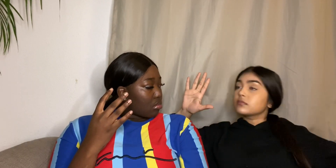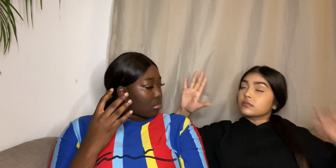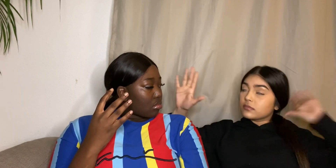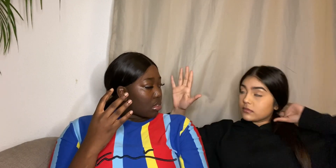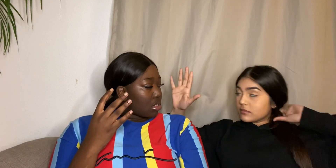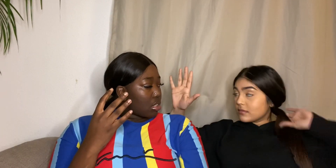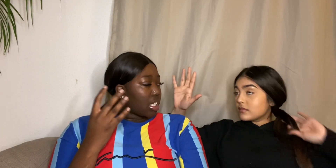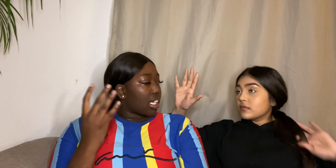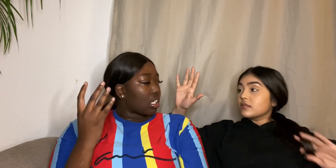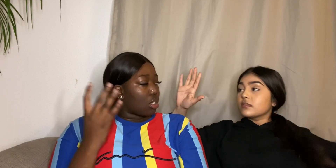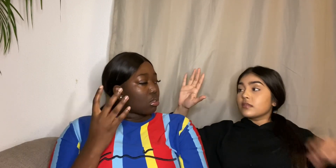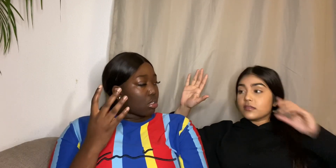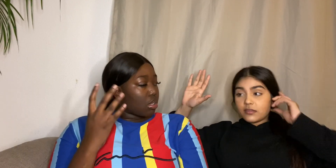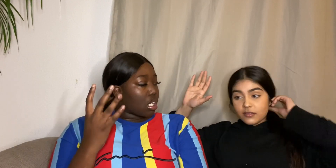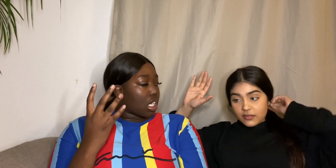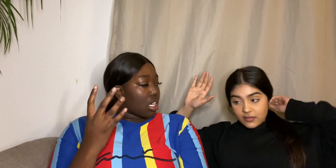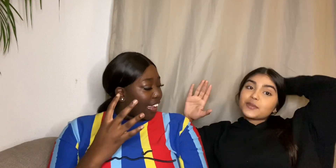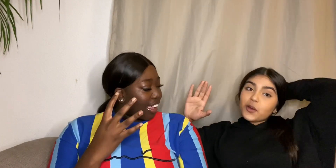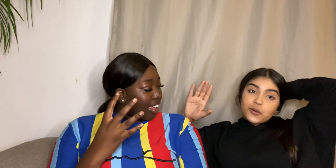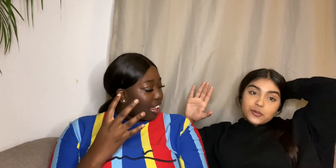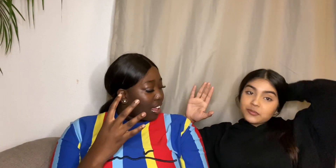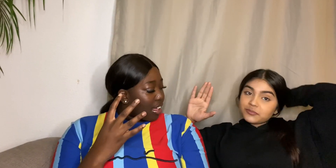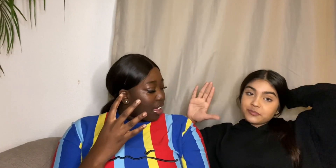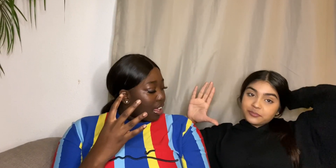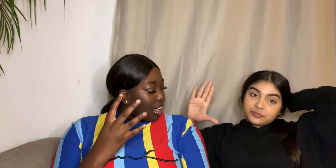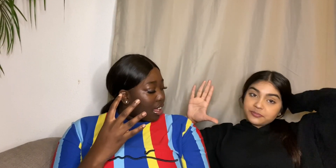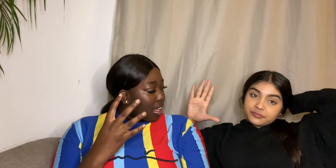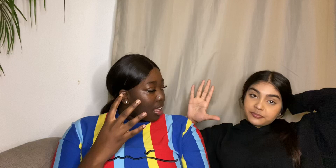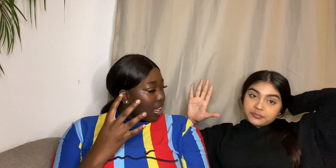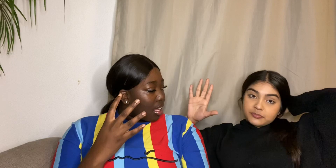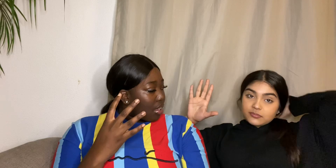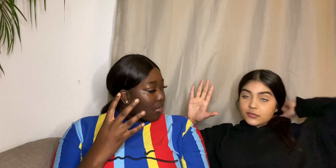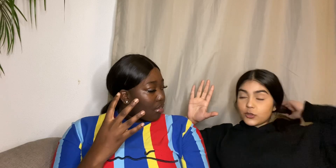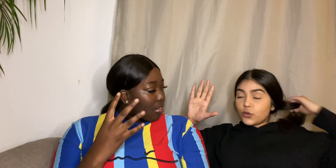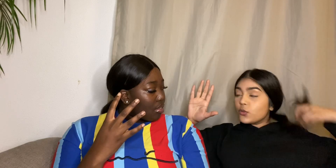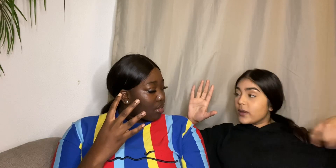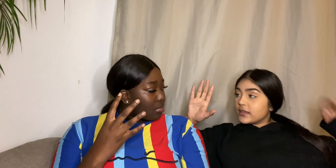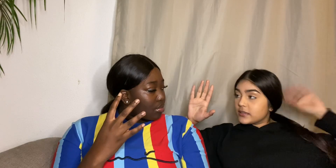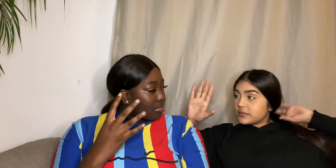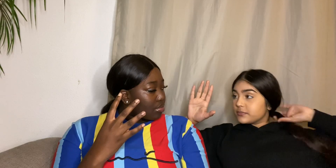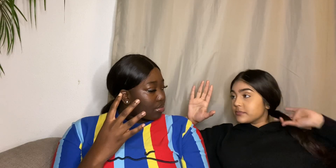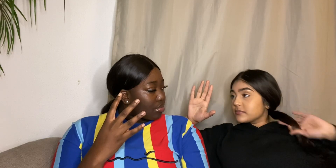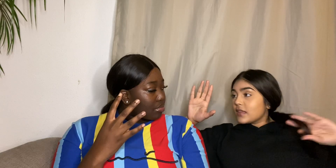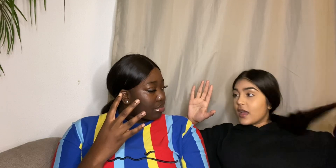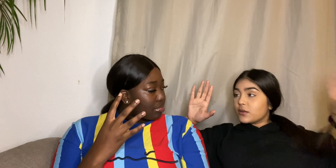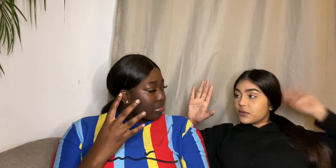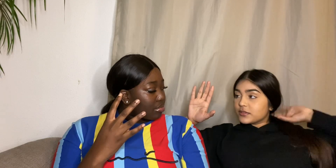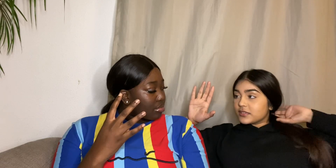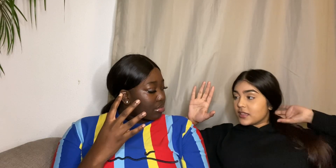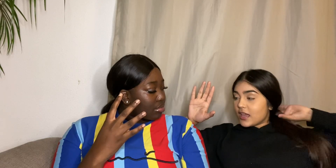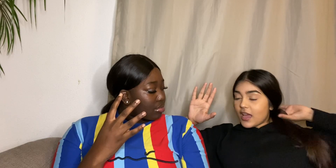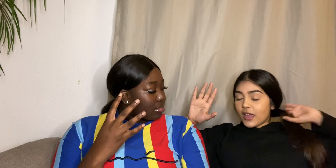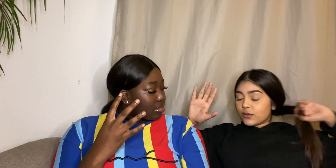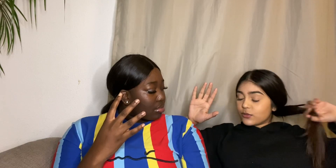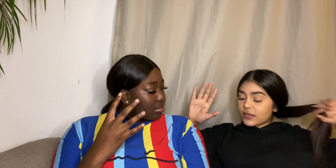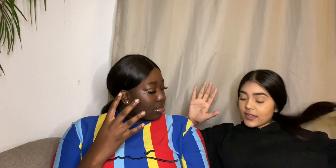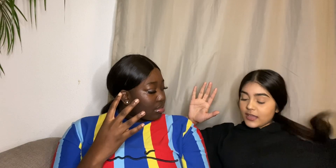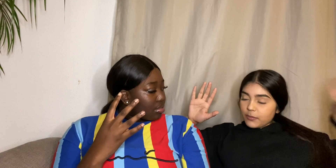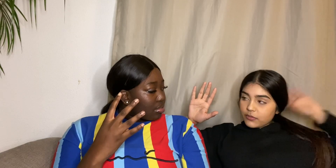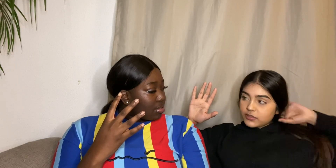So you didn't go to another concert No You went I don't I don't do that type of shit